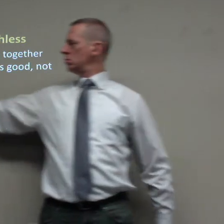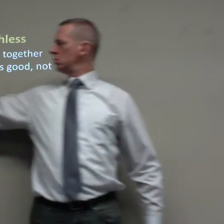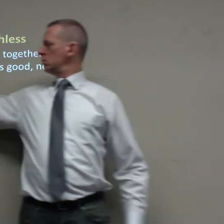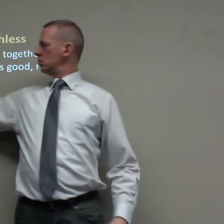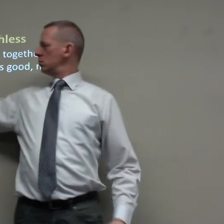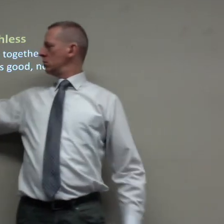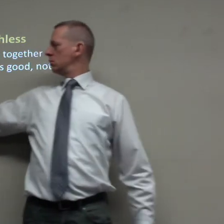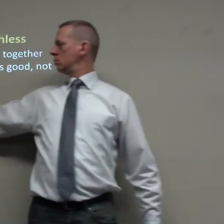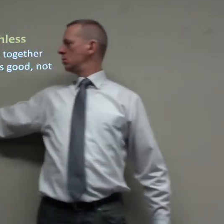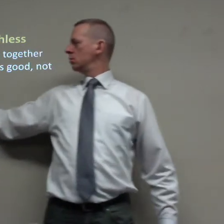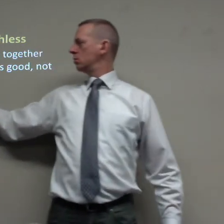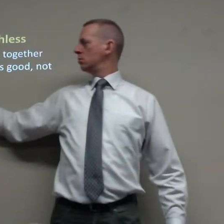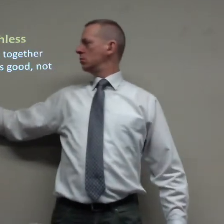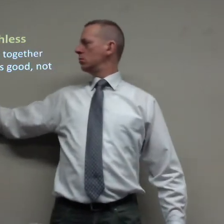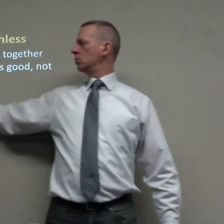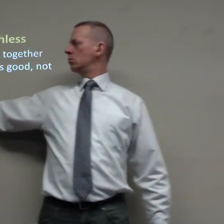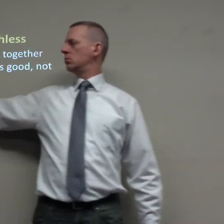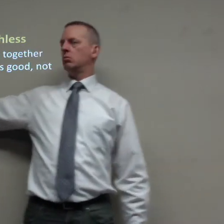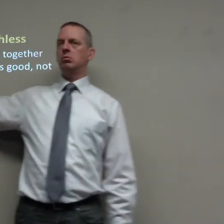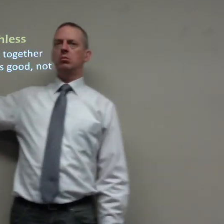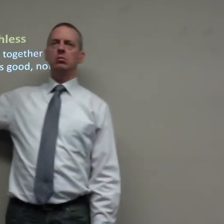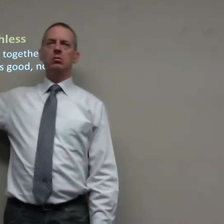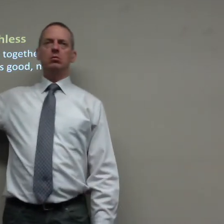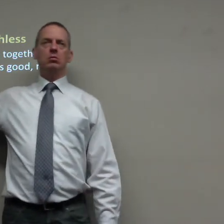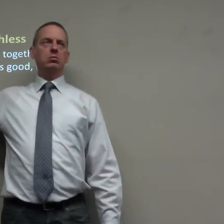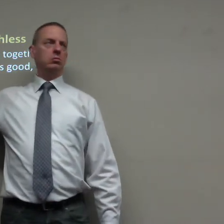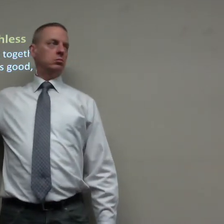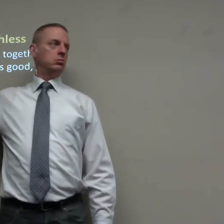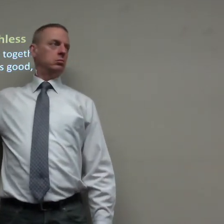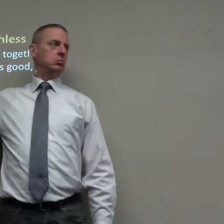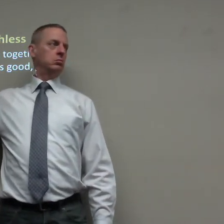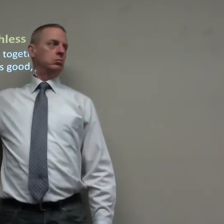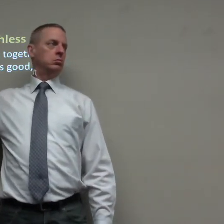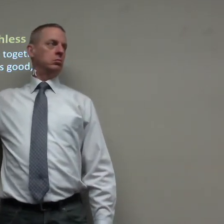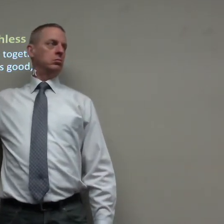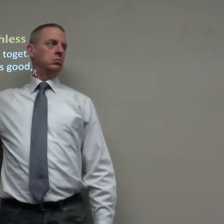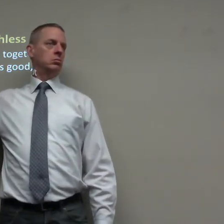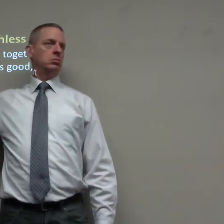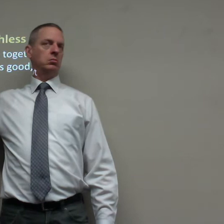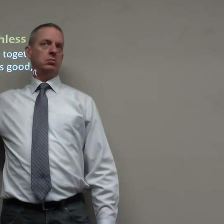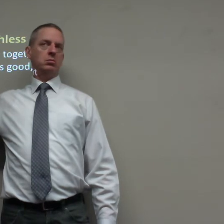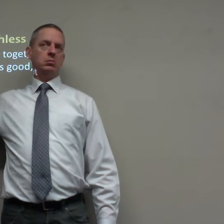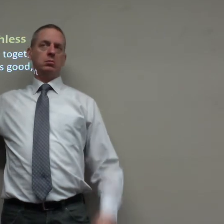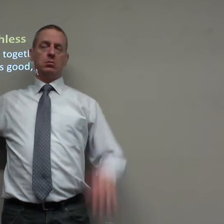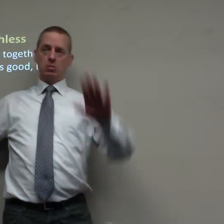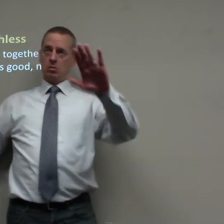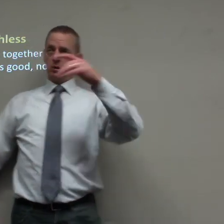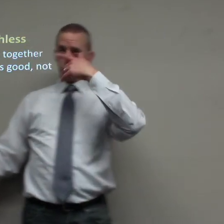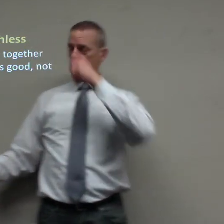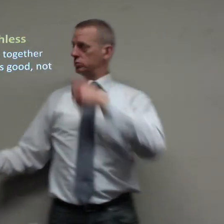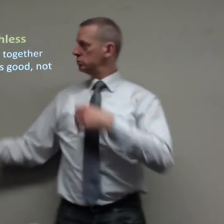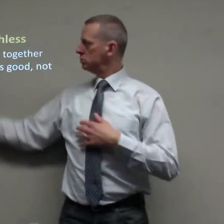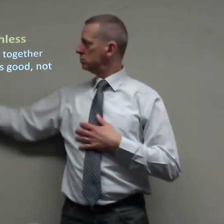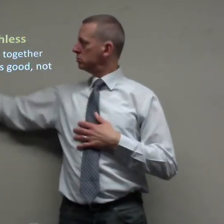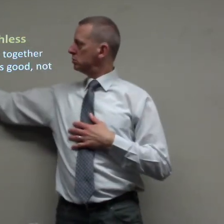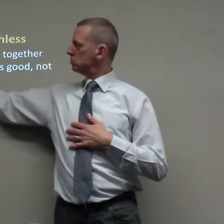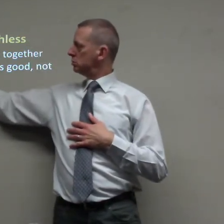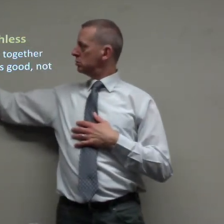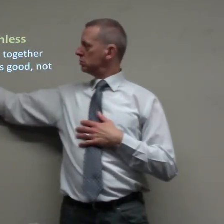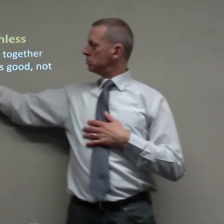this is from Psalms 14 1-3 before it was Romans 3-12 it's interesting